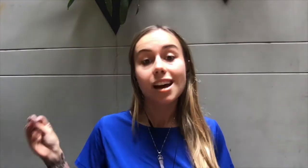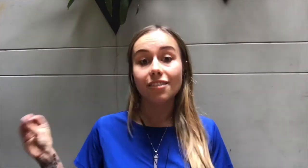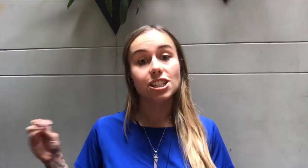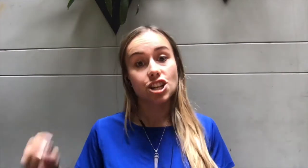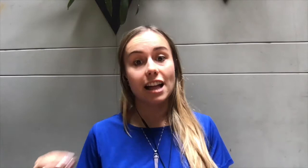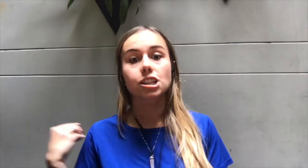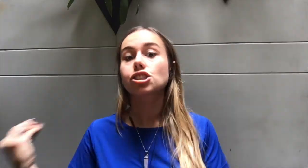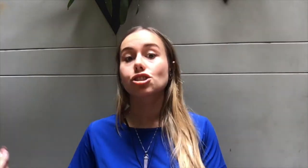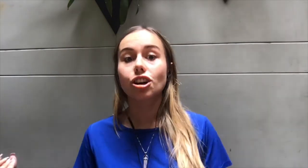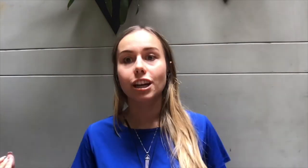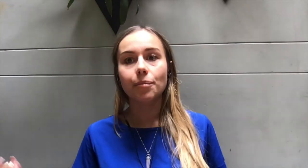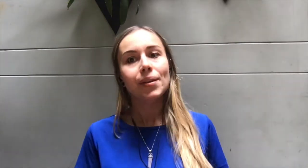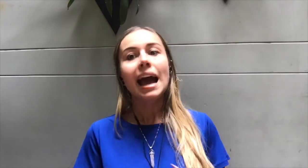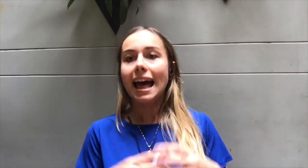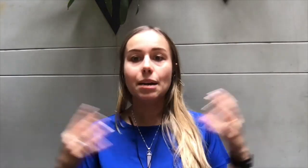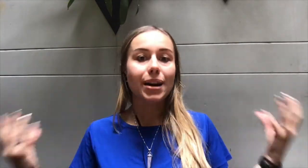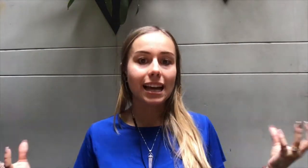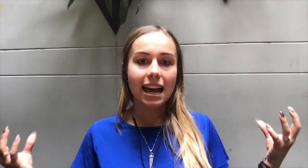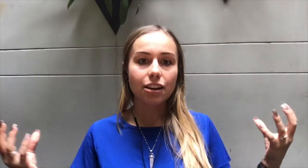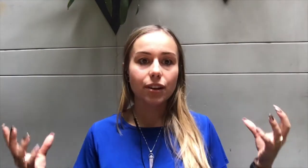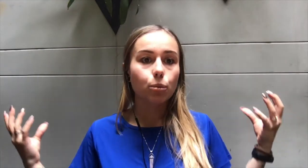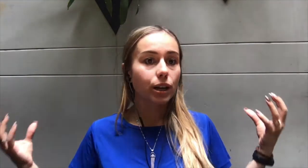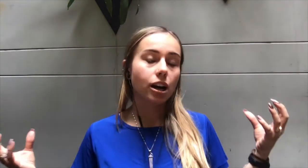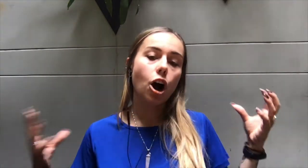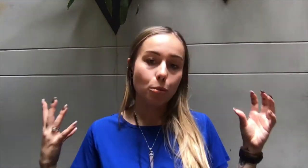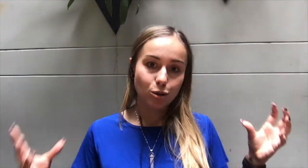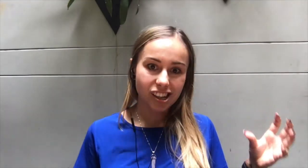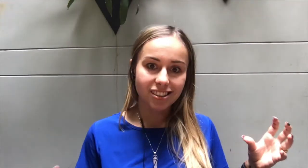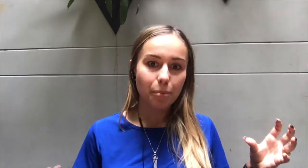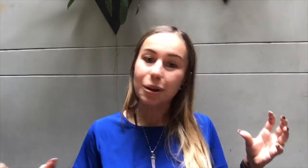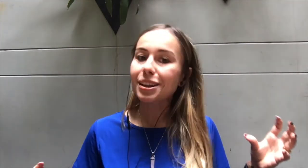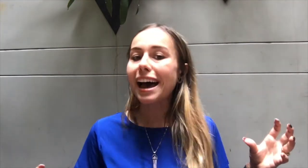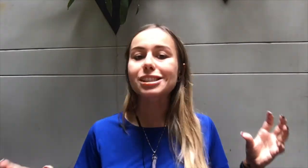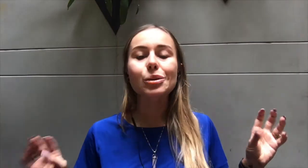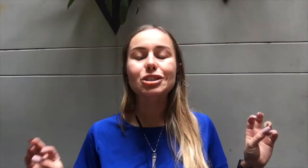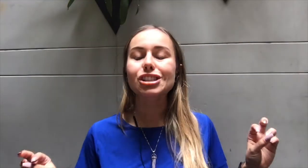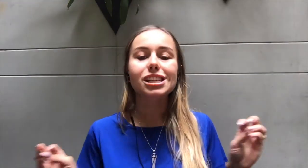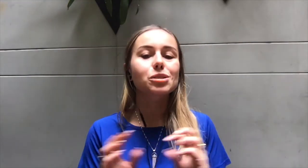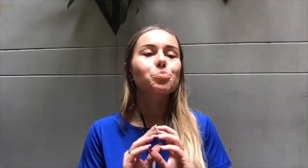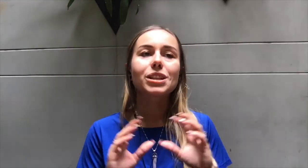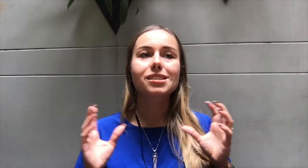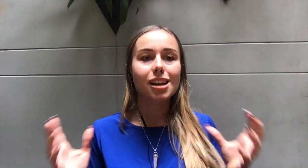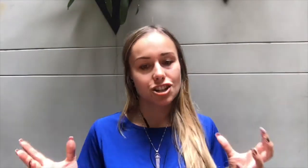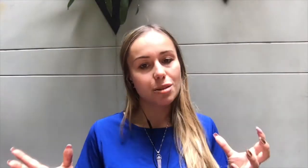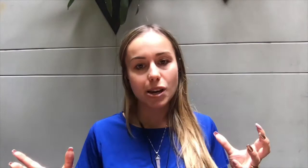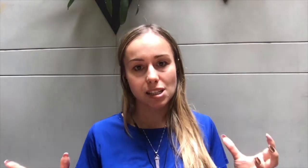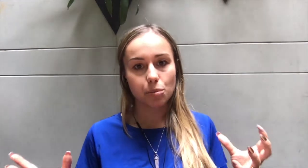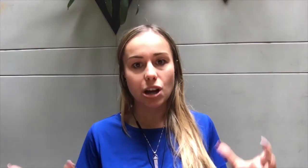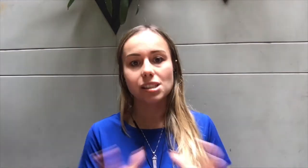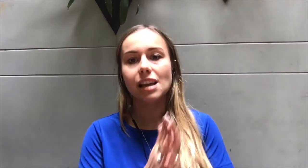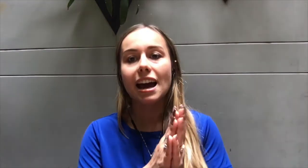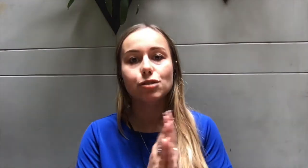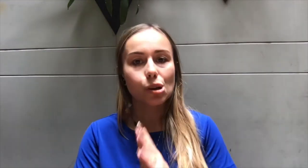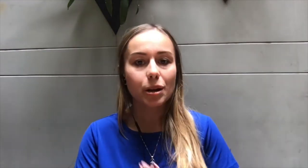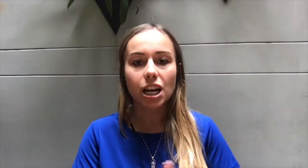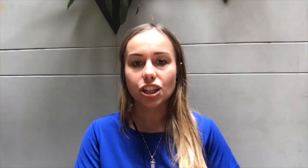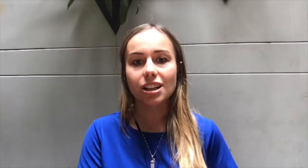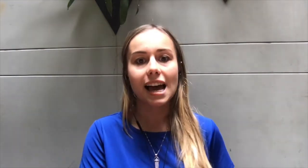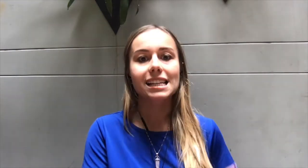of the challenge starting and then by the end of it, we almost doubled that. So it's just, it's been such an amazing process. I have so many other clients